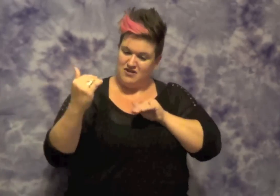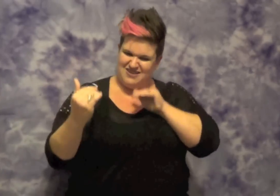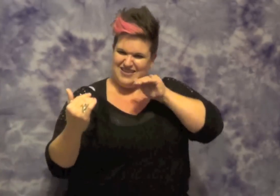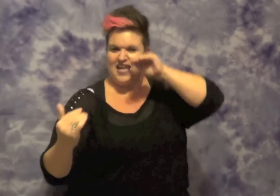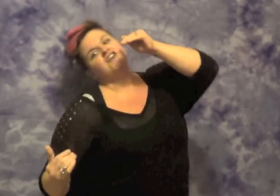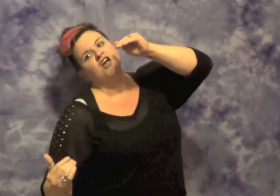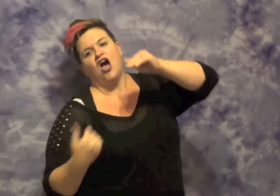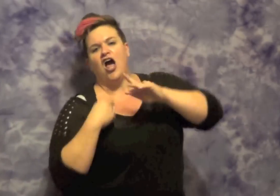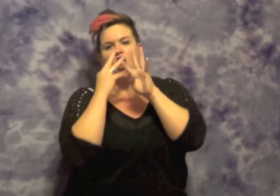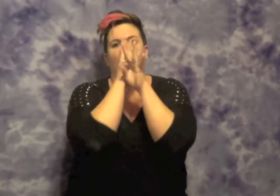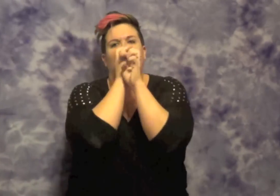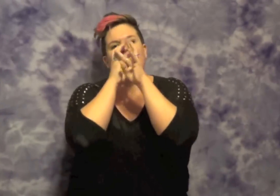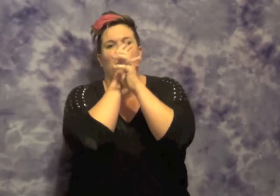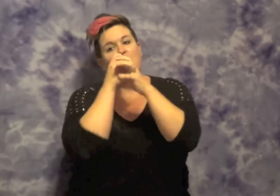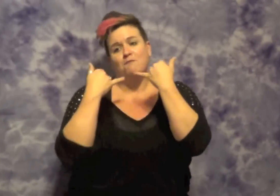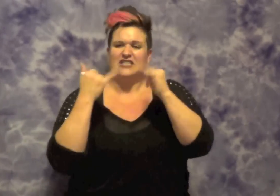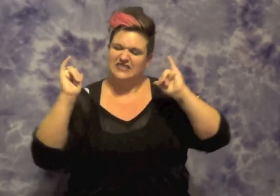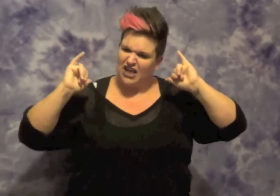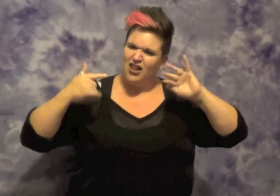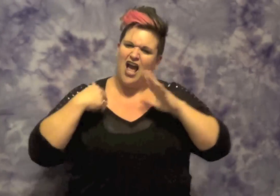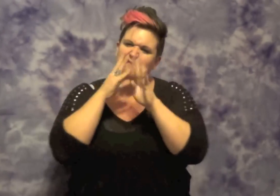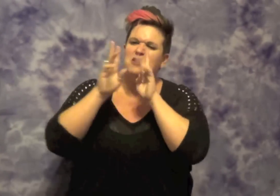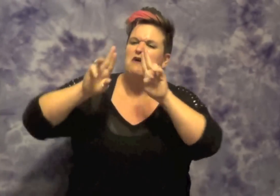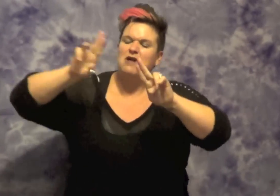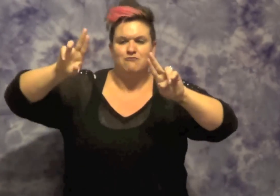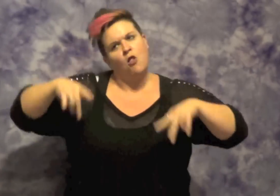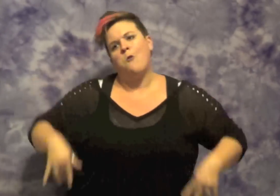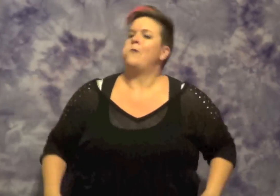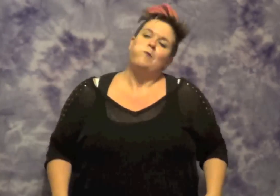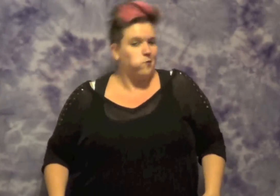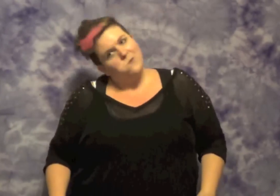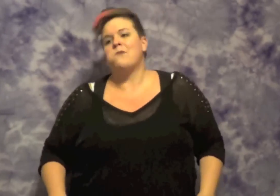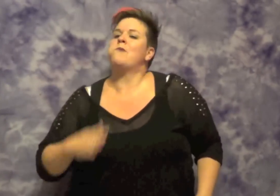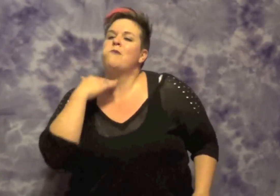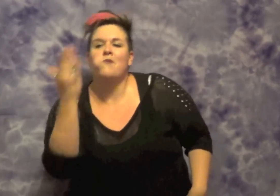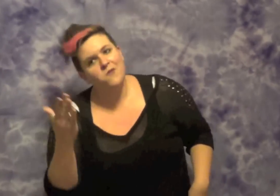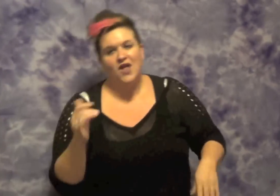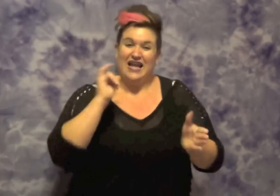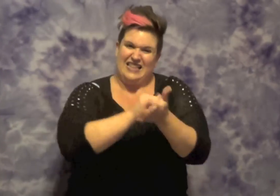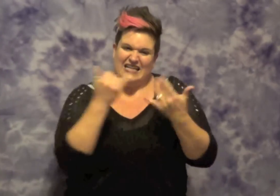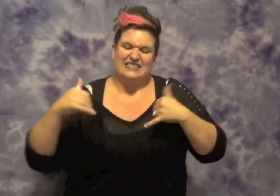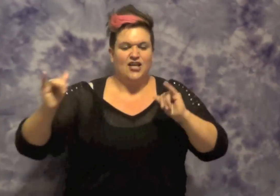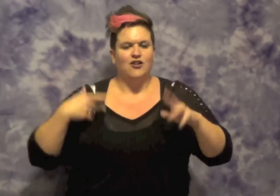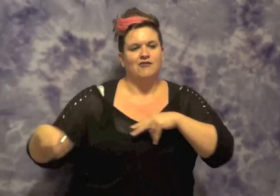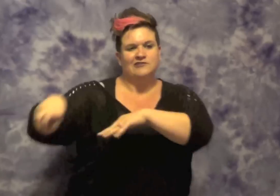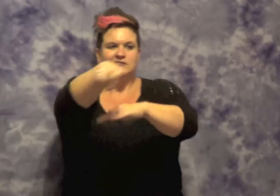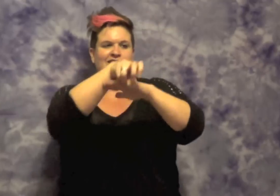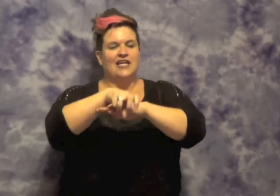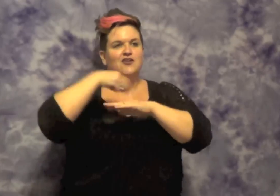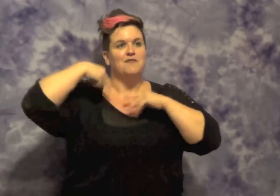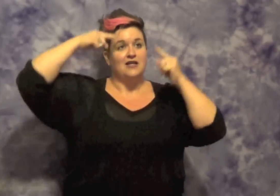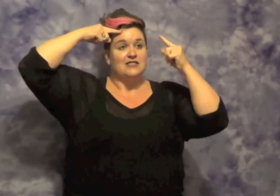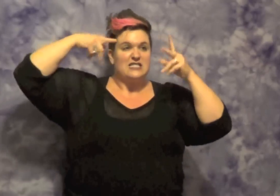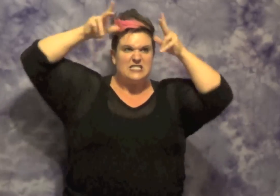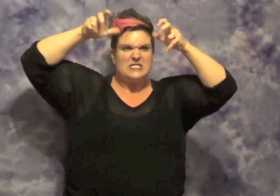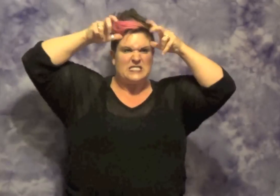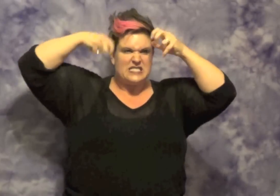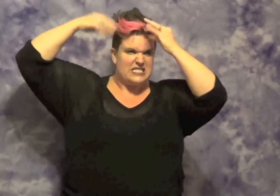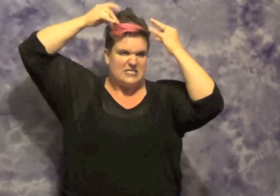tongues. But it's still tongue in cheek. Fuck you. I'm drunk. Satan. Take the fucking wheel. I'm asleep in the front. Bumping heavy D in the voice. Still chunky